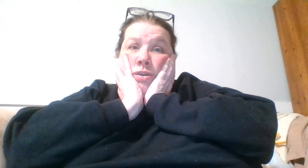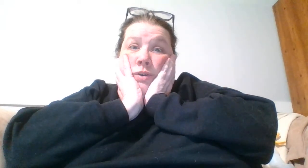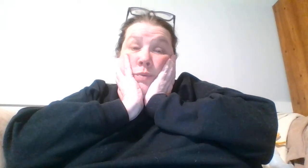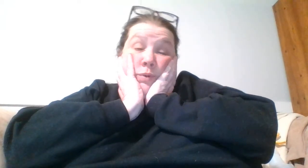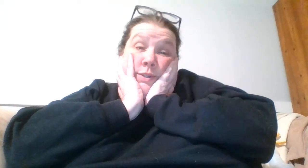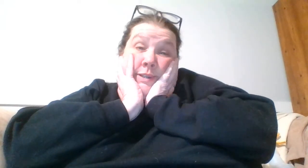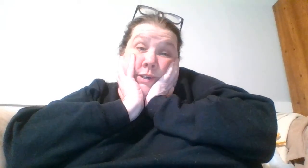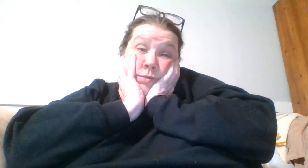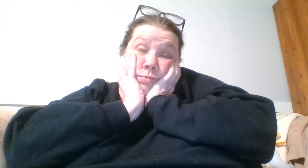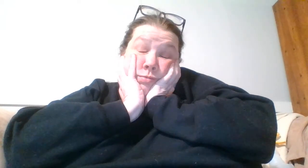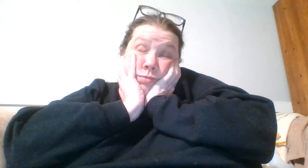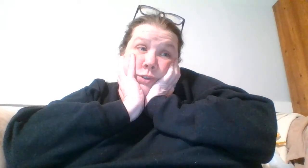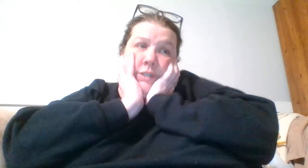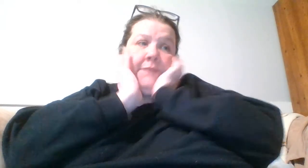But we'll see. We'll see.